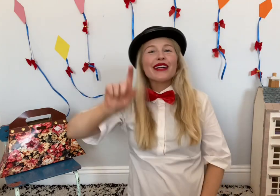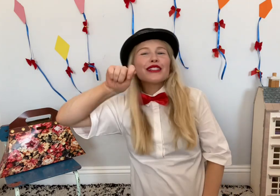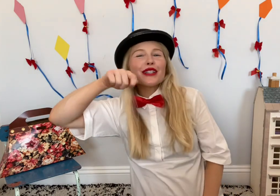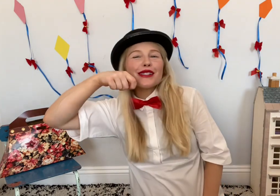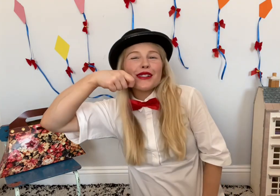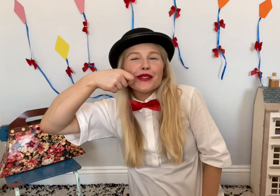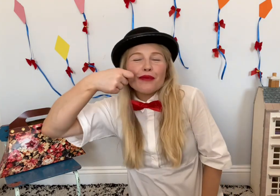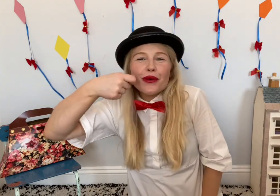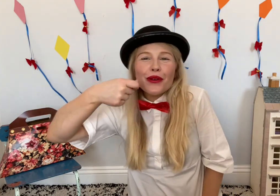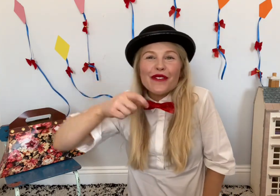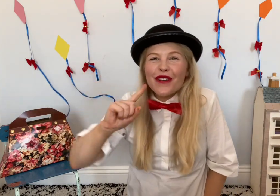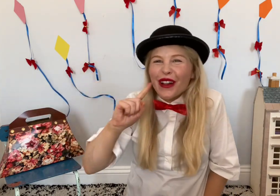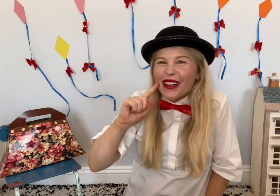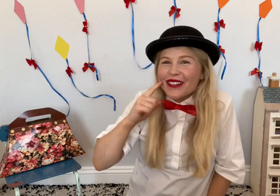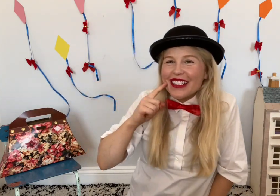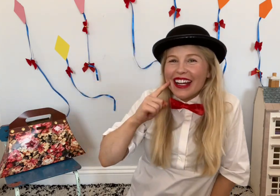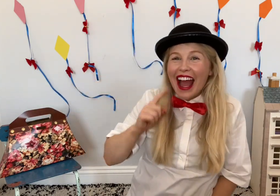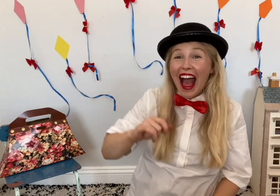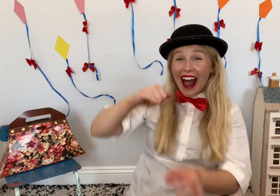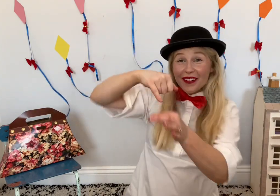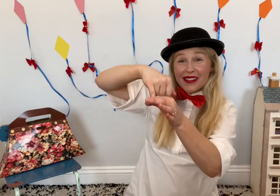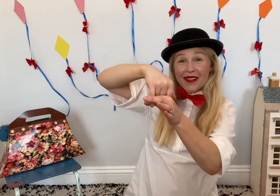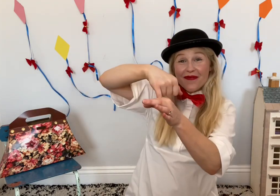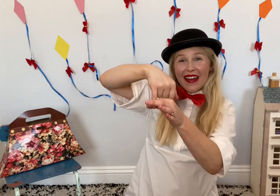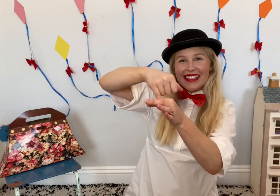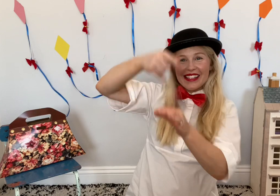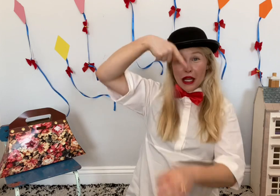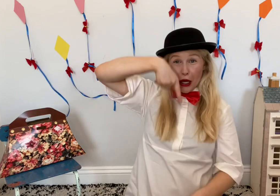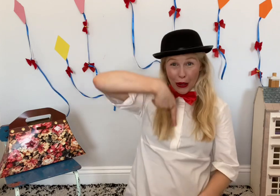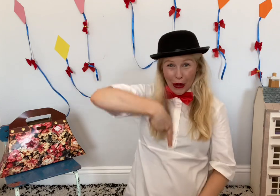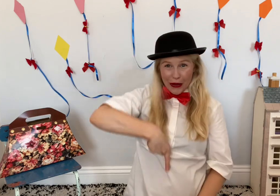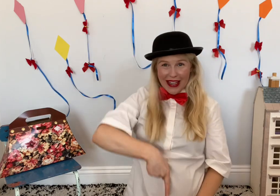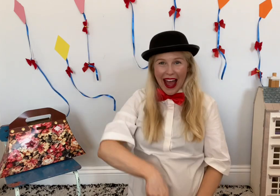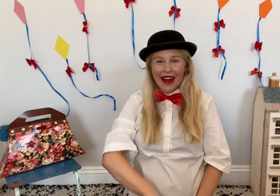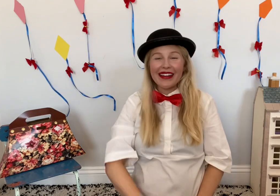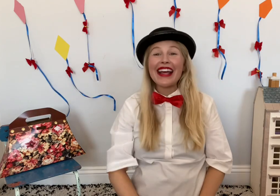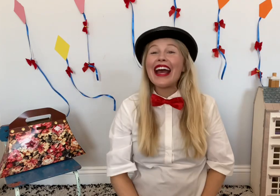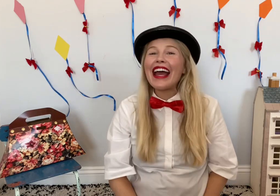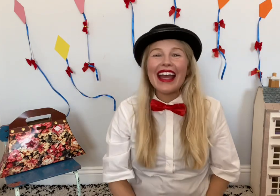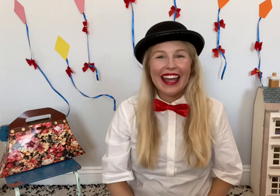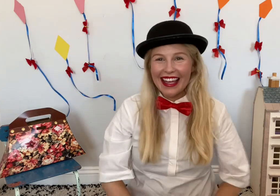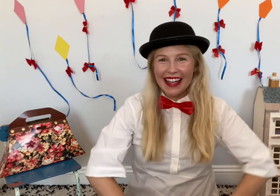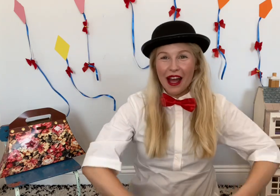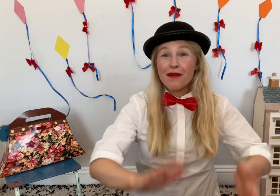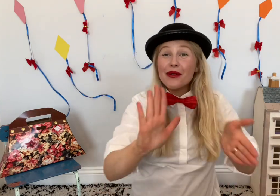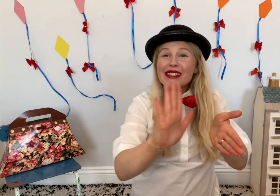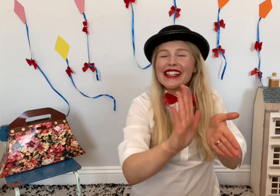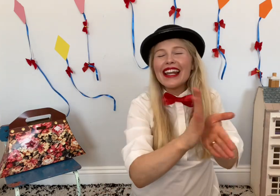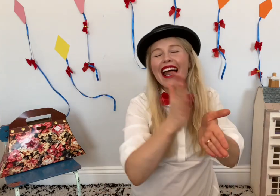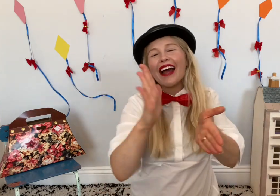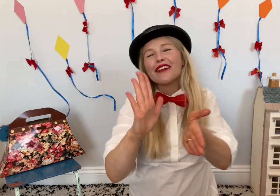Just a spoonful of sugar helps the medicine go down in a most delightful